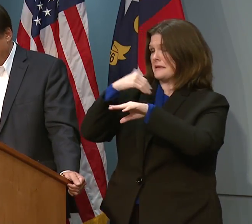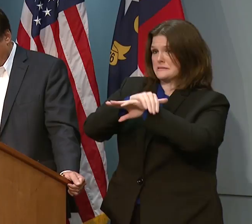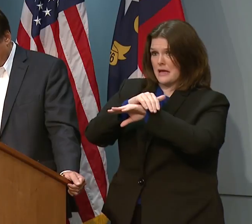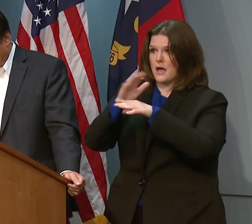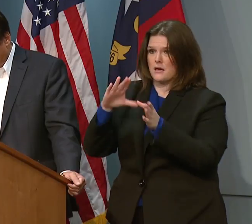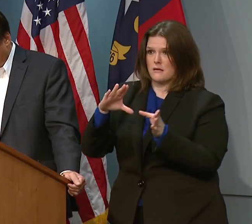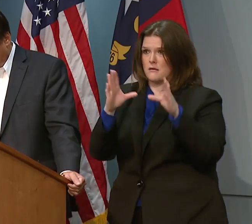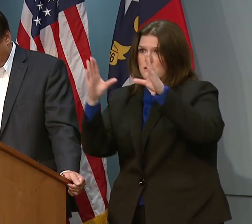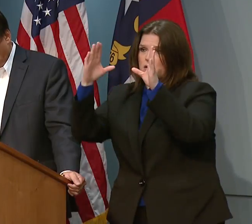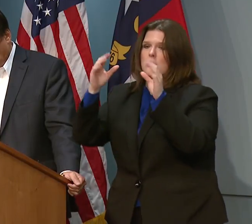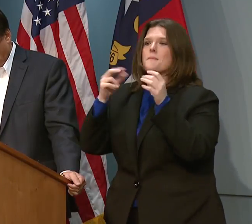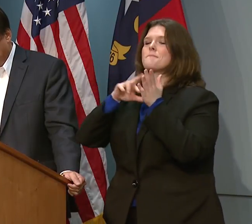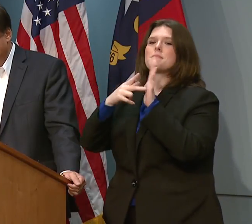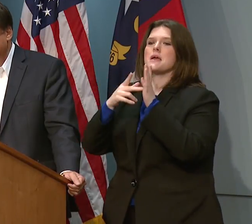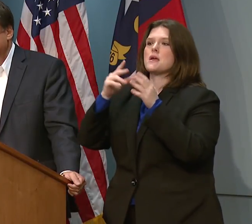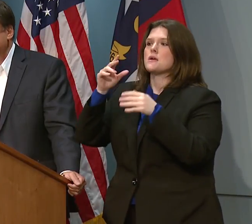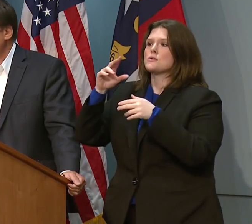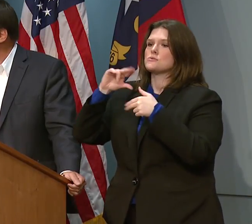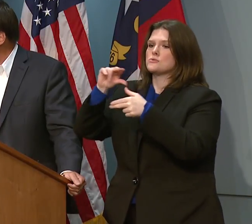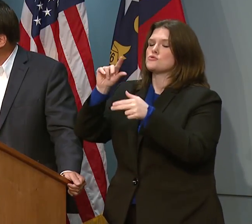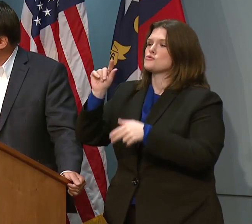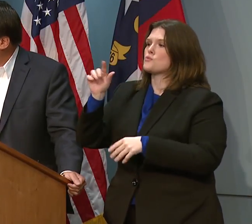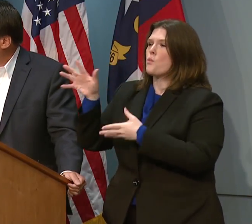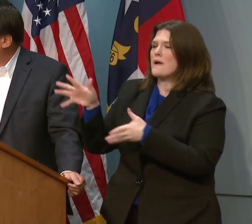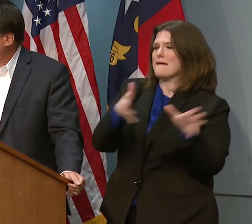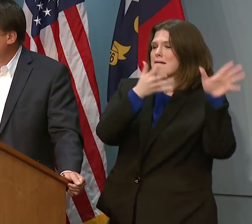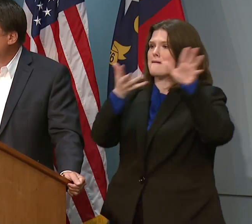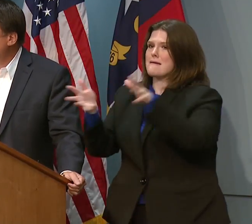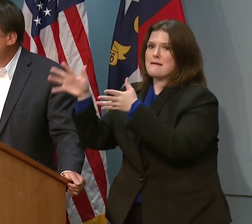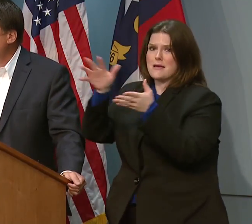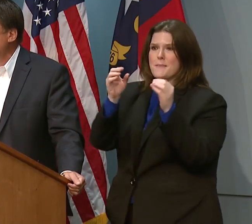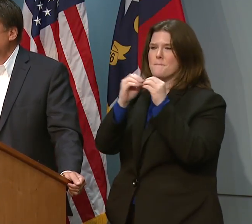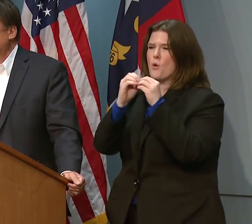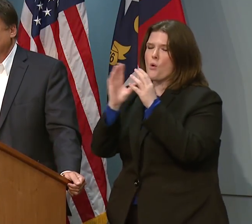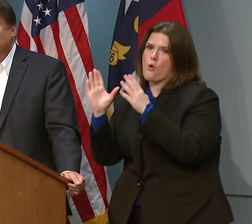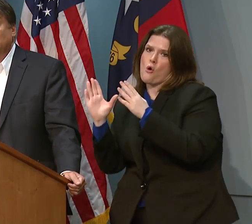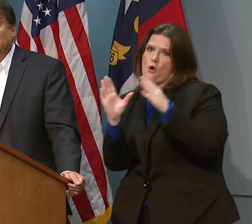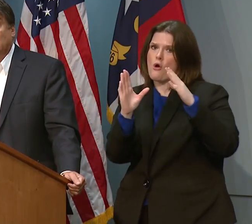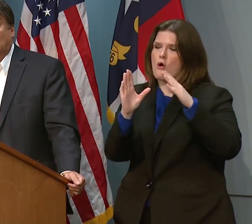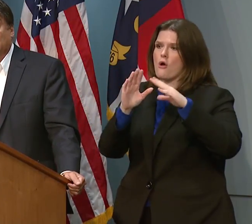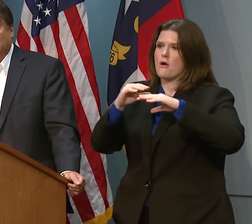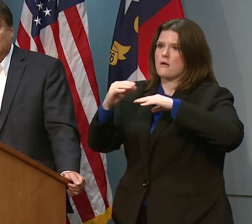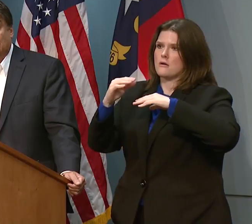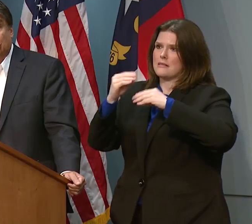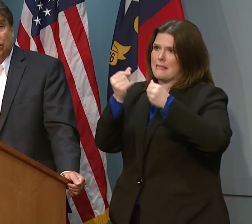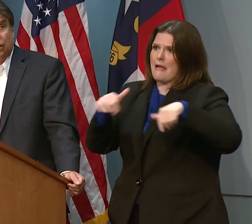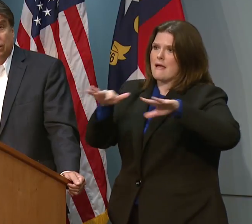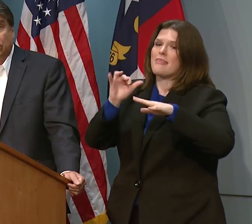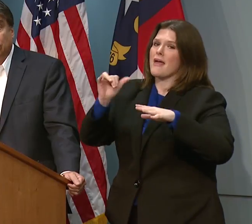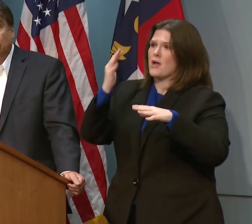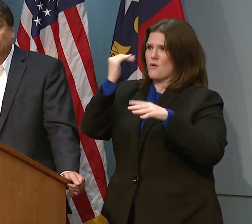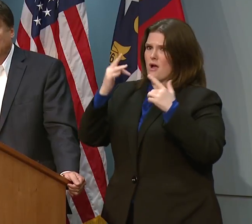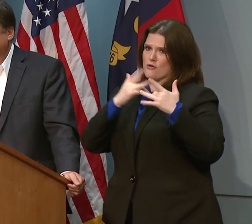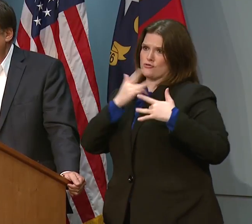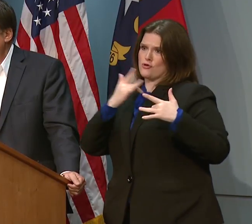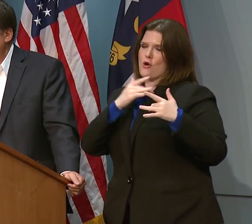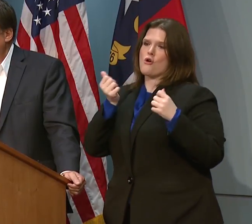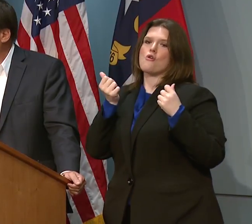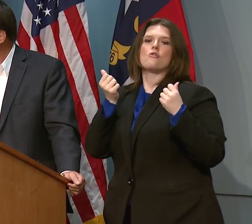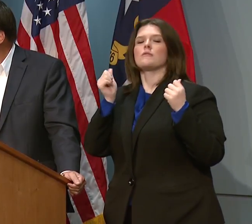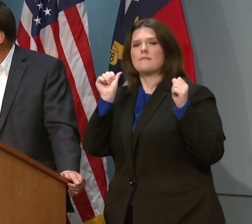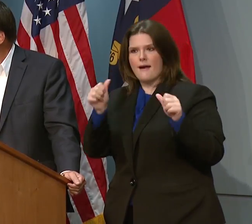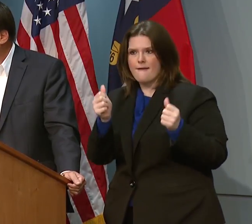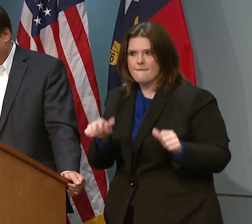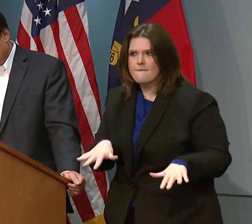tropical storm force winds slightly further inland, which does cause us concern due to flooding